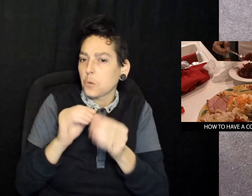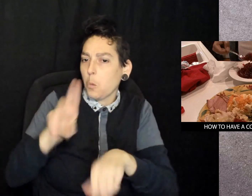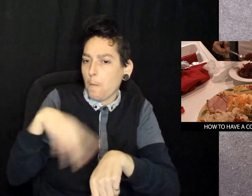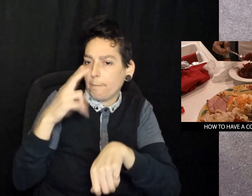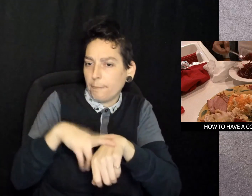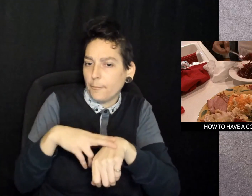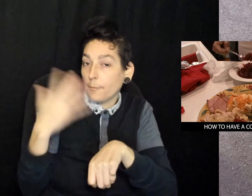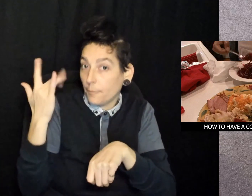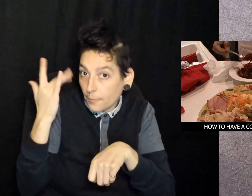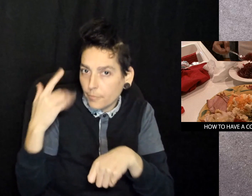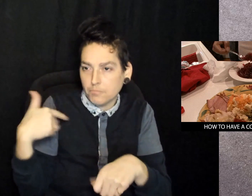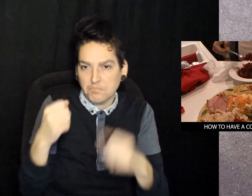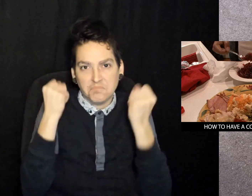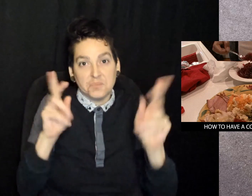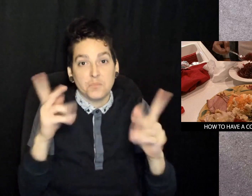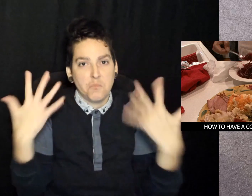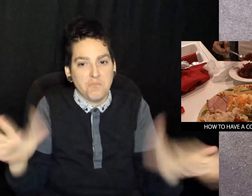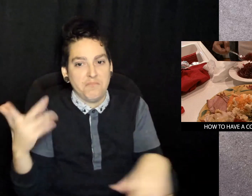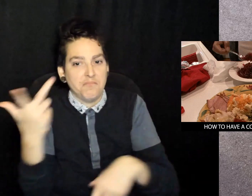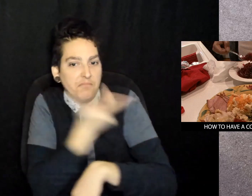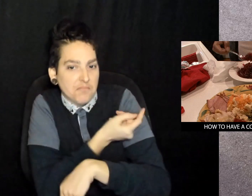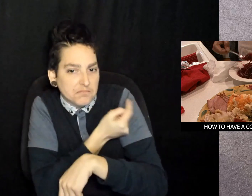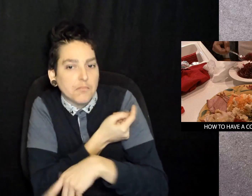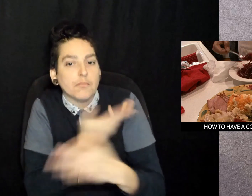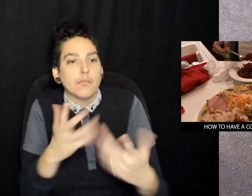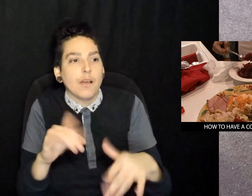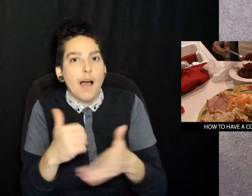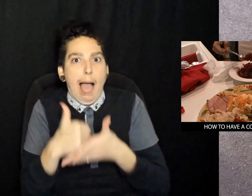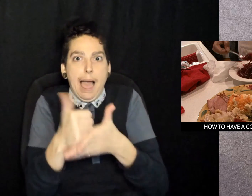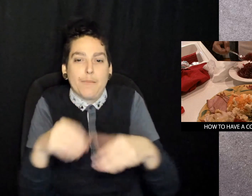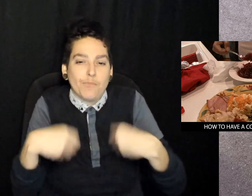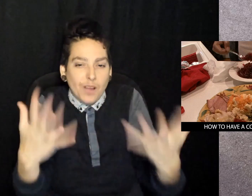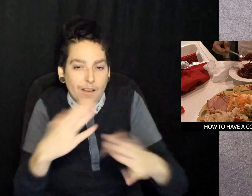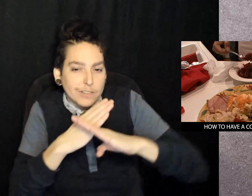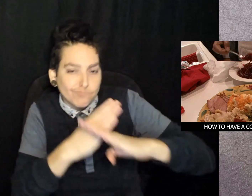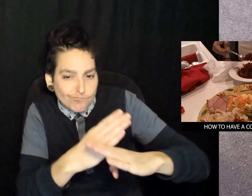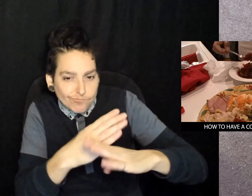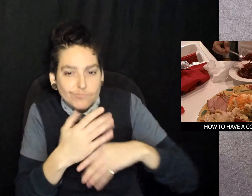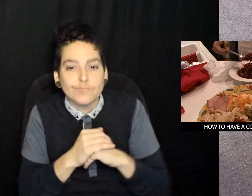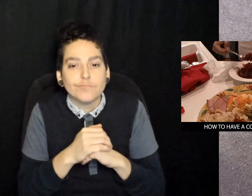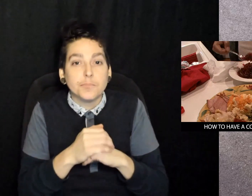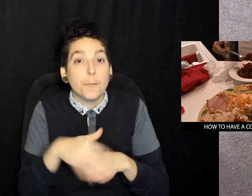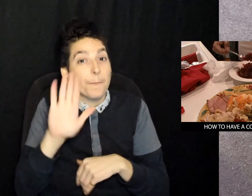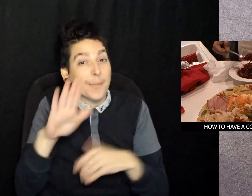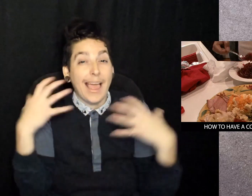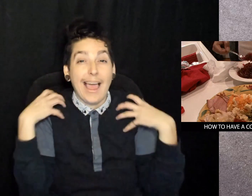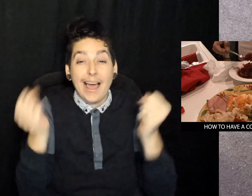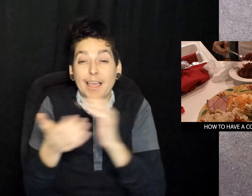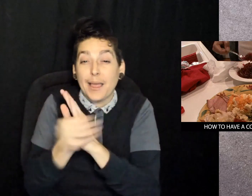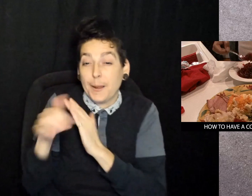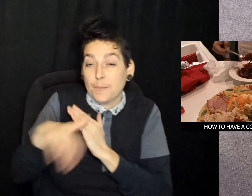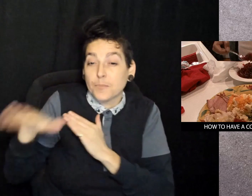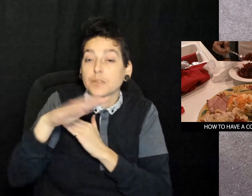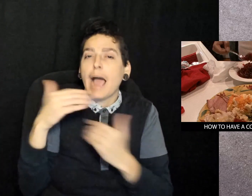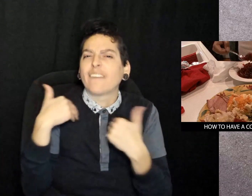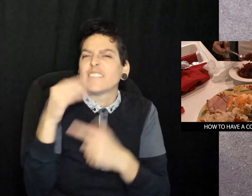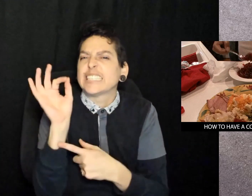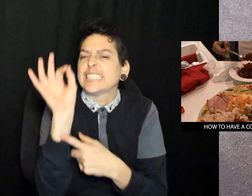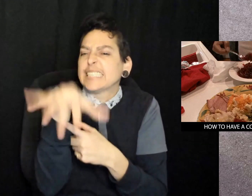look a little more normal now that we have vaccines to help provide protection. But health experts have some tips